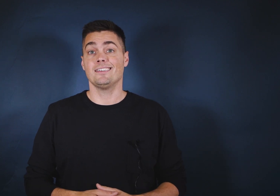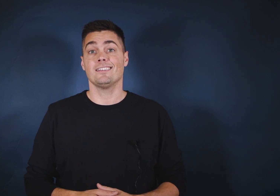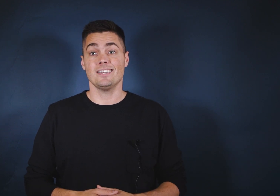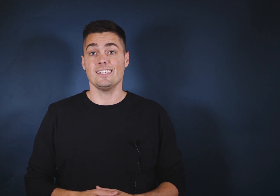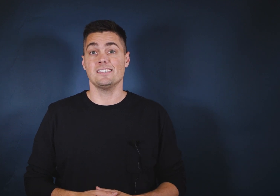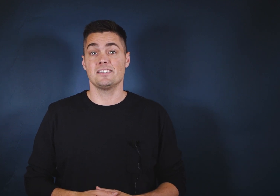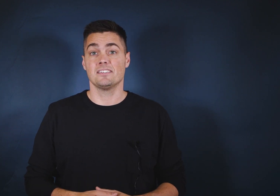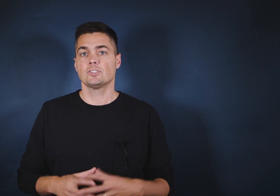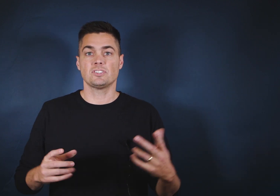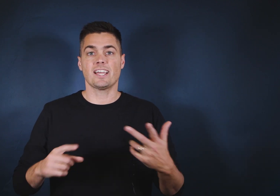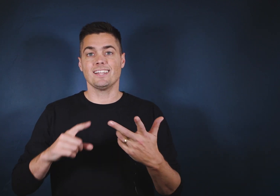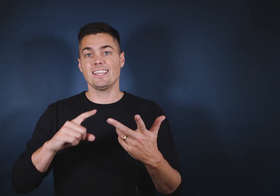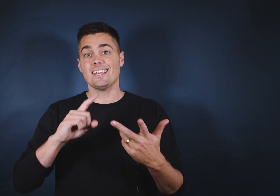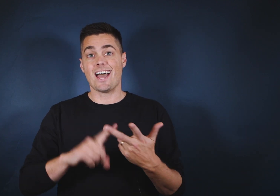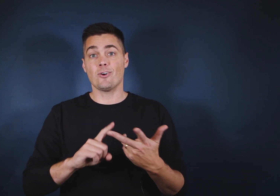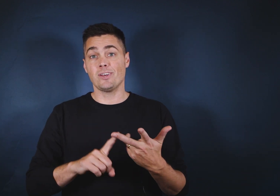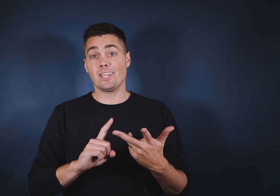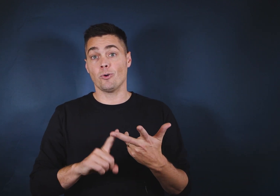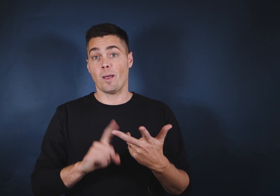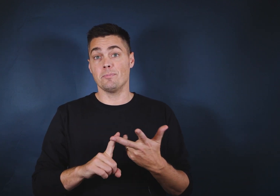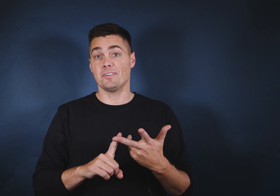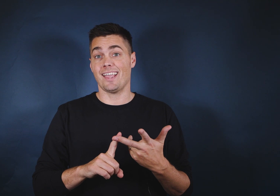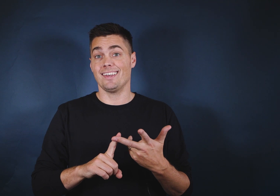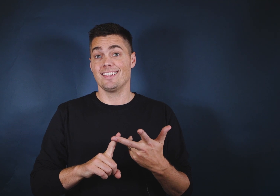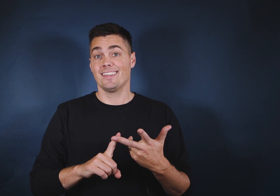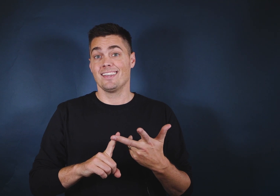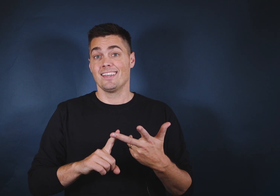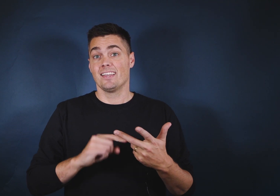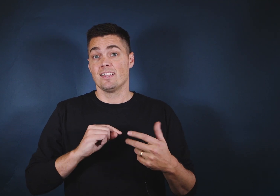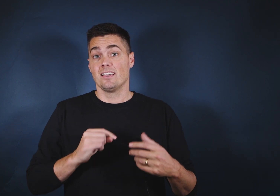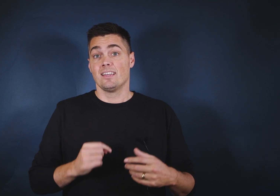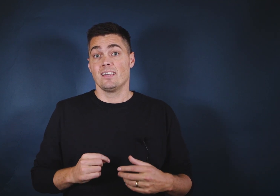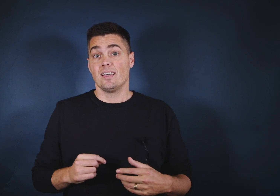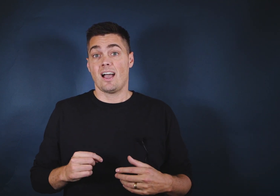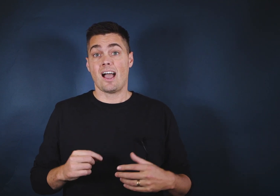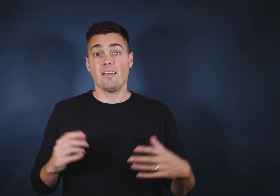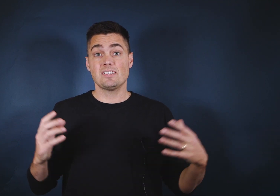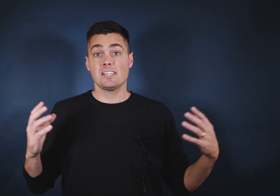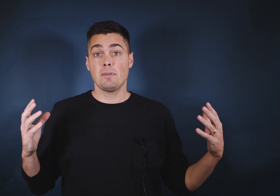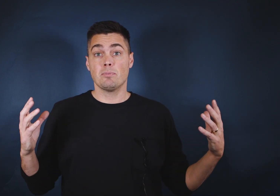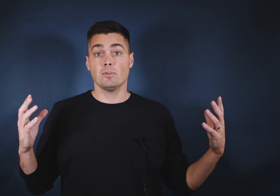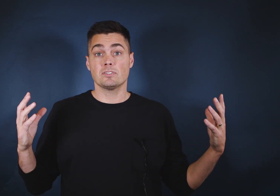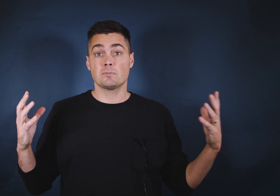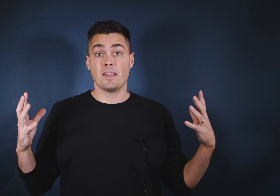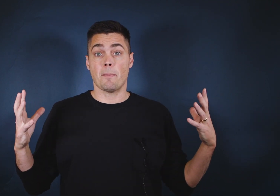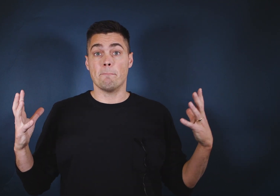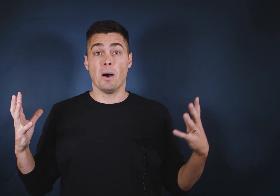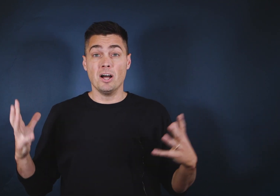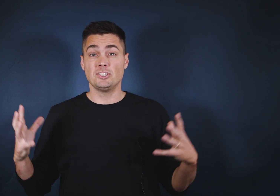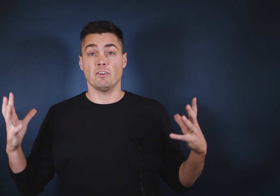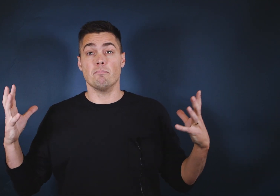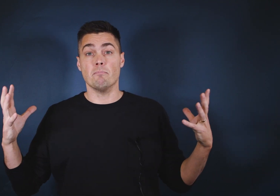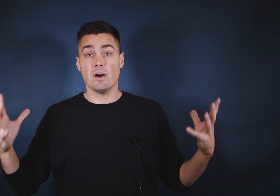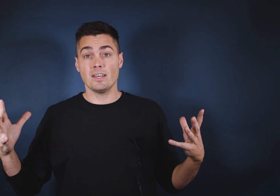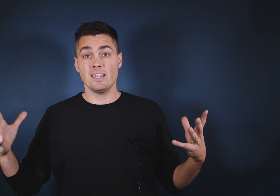leads? So secondly, not owning your website. I have seen people spend a bunch of money,